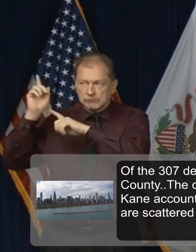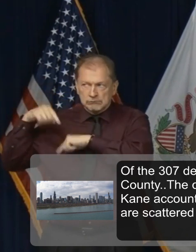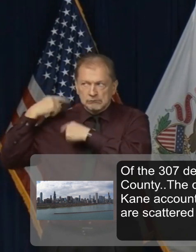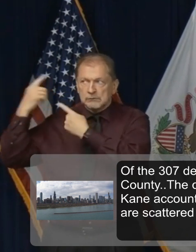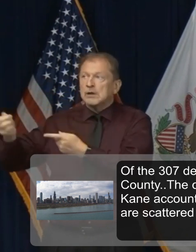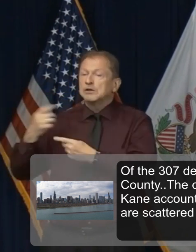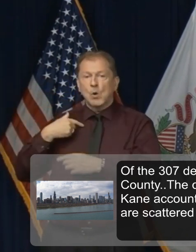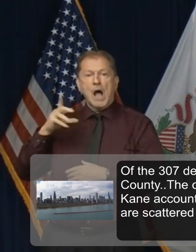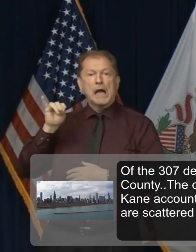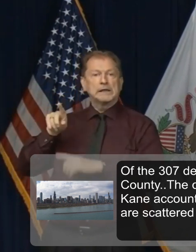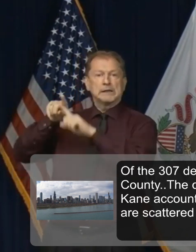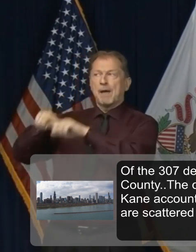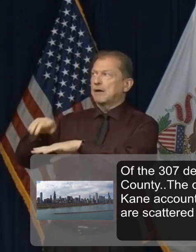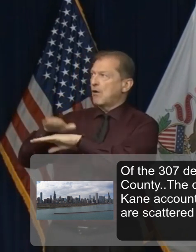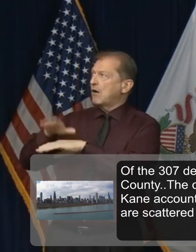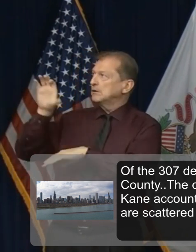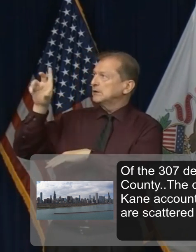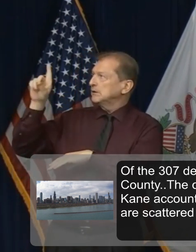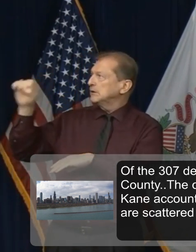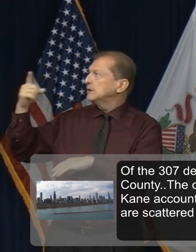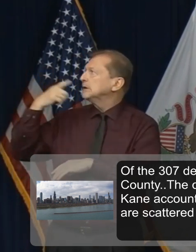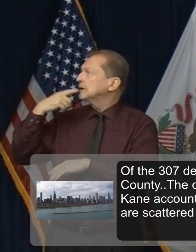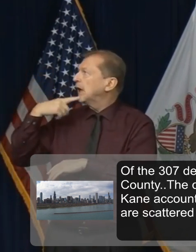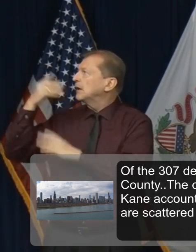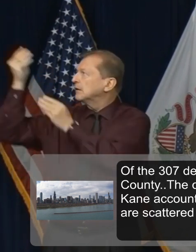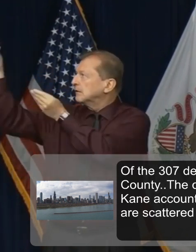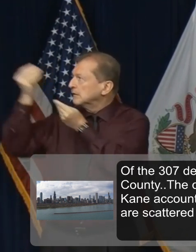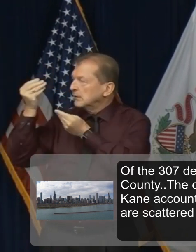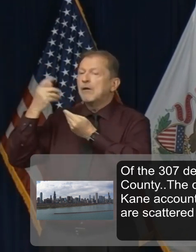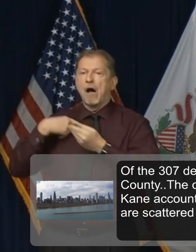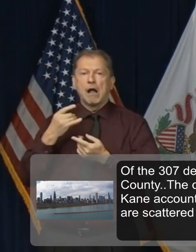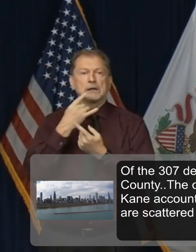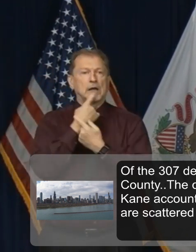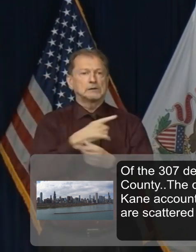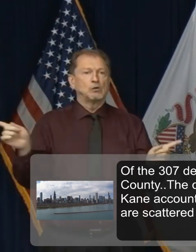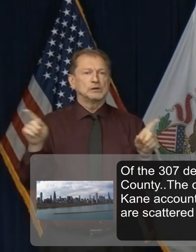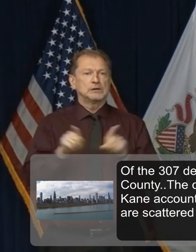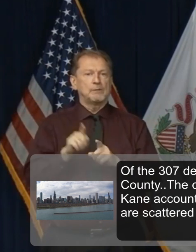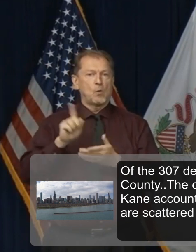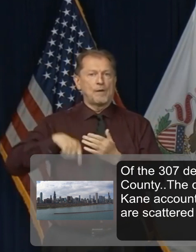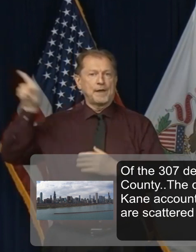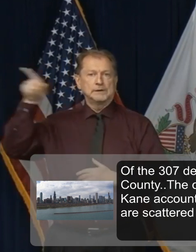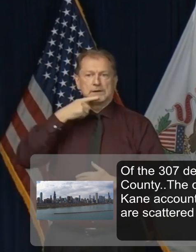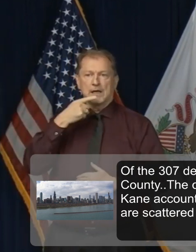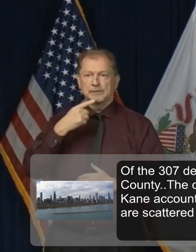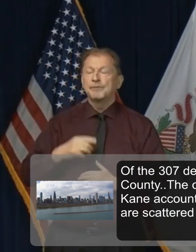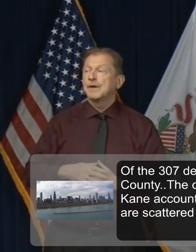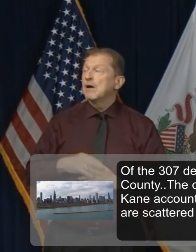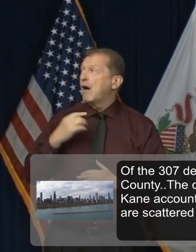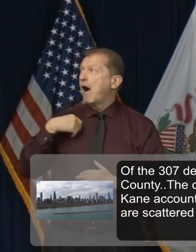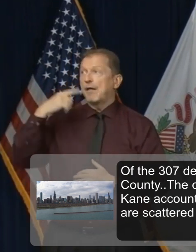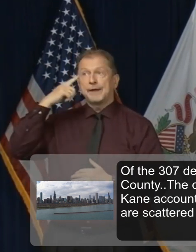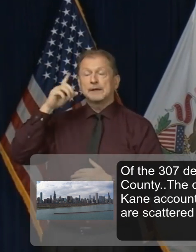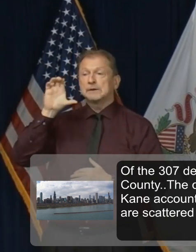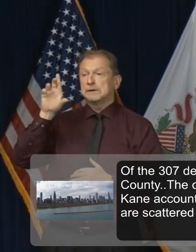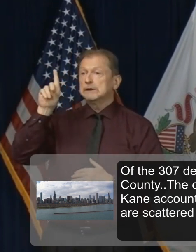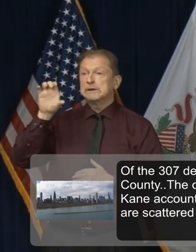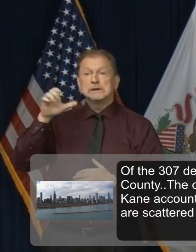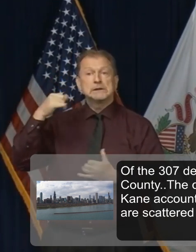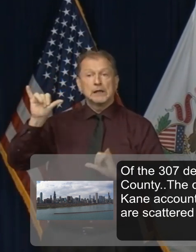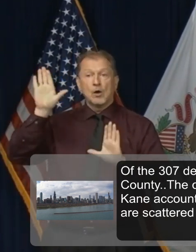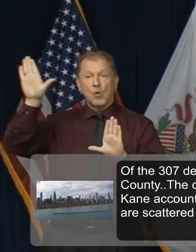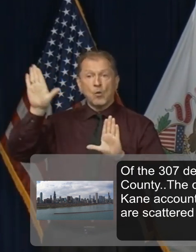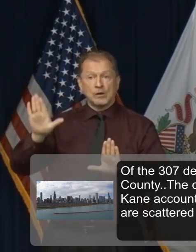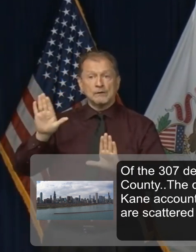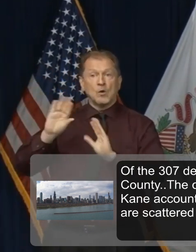I believed what they were saying. And I was repeating that. I think I still think it's a great organization. I think that for